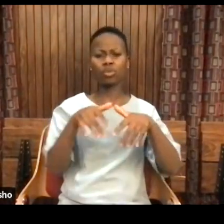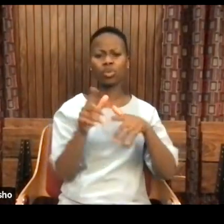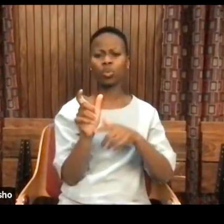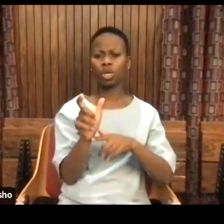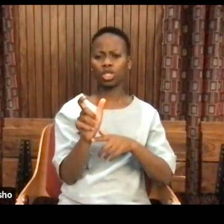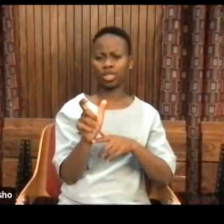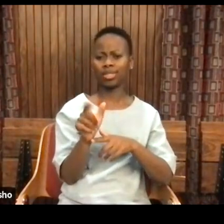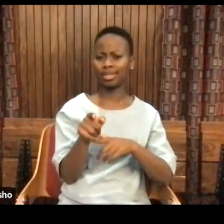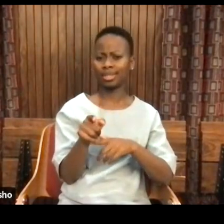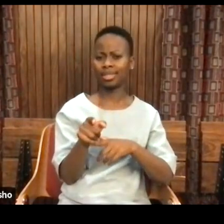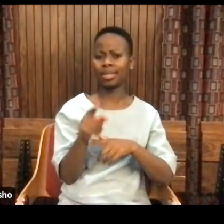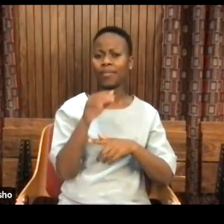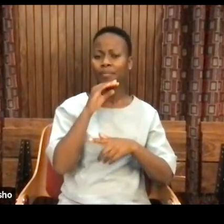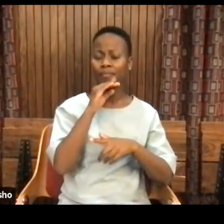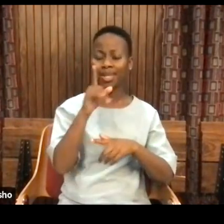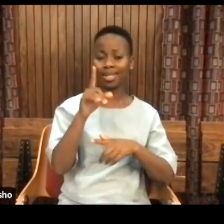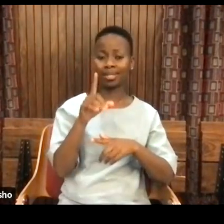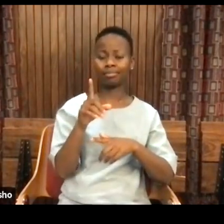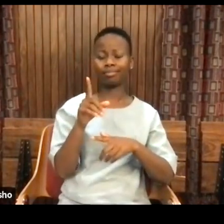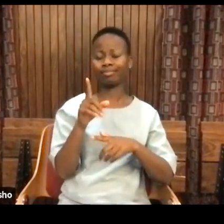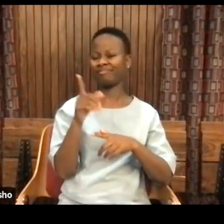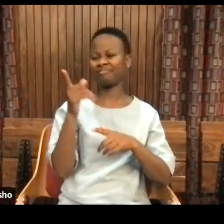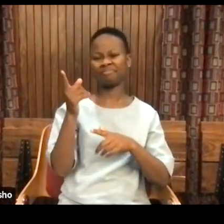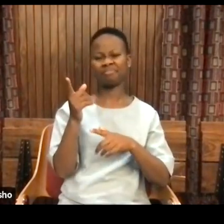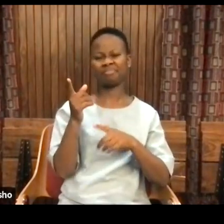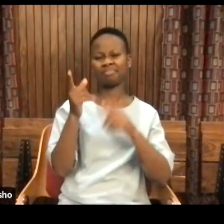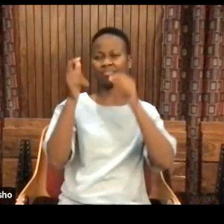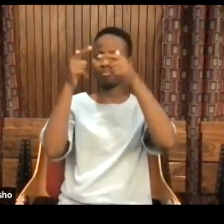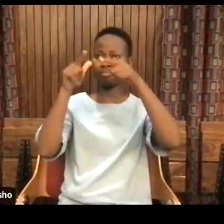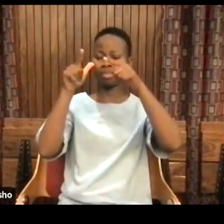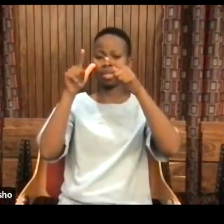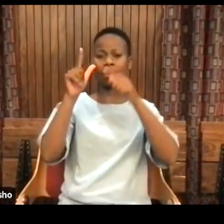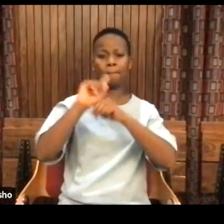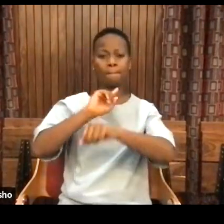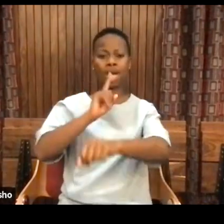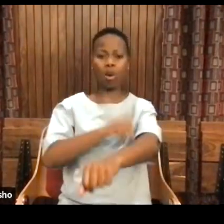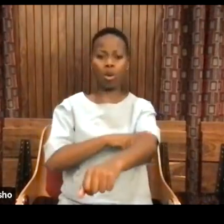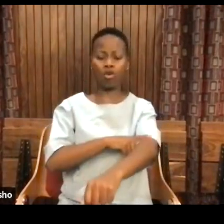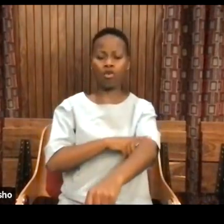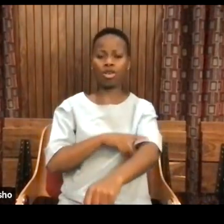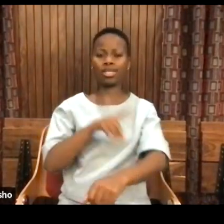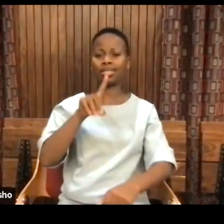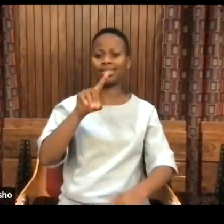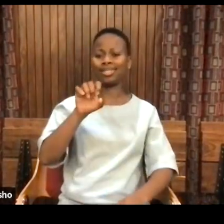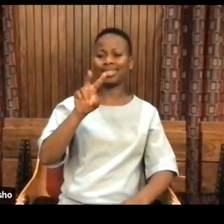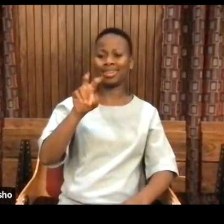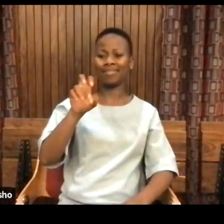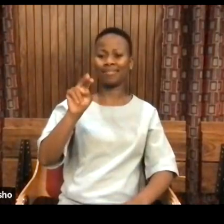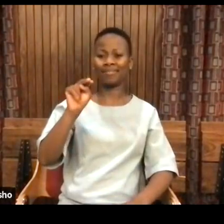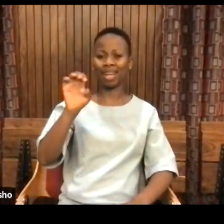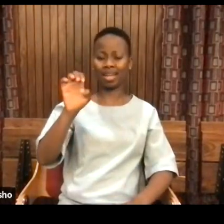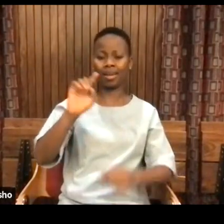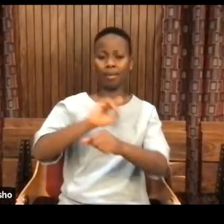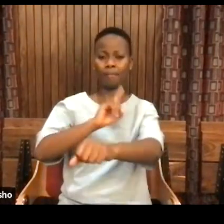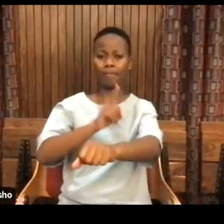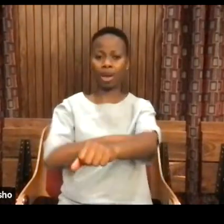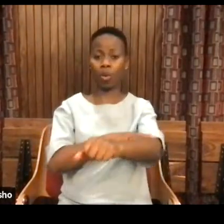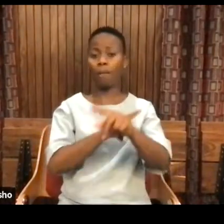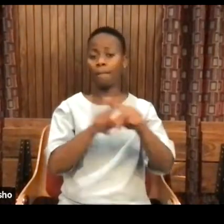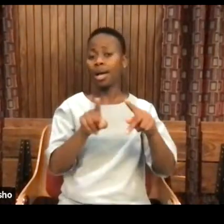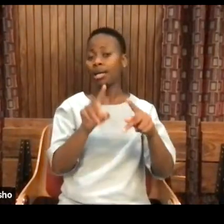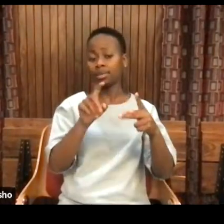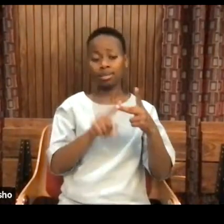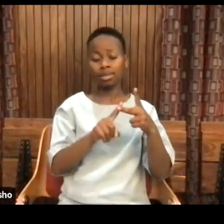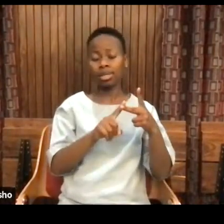And it meant the divine power of officials. But the argument was you cannot have pathé without chaf.